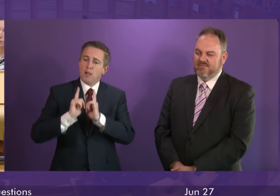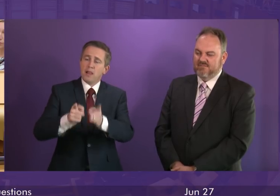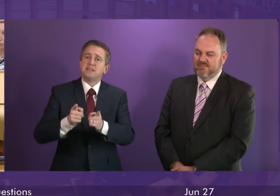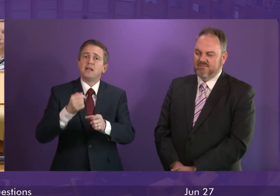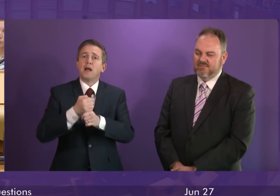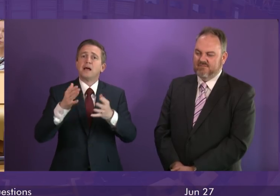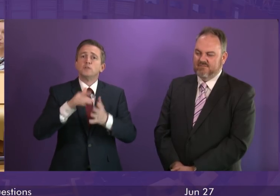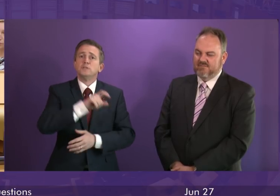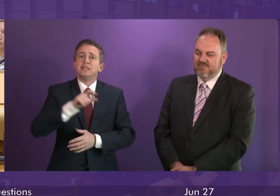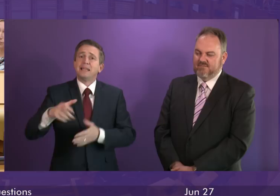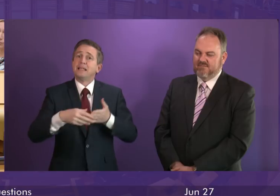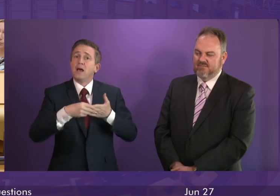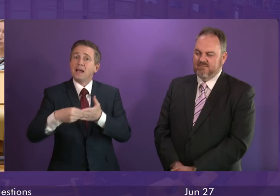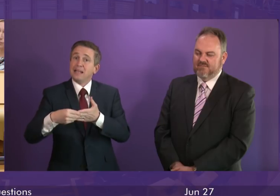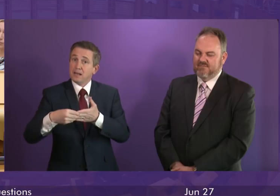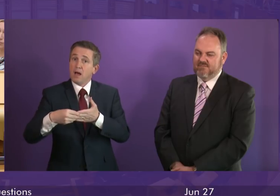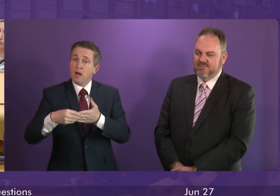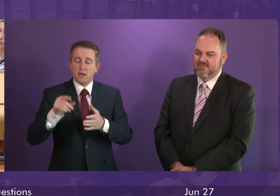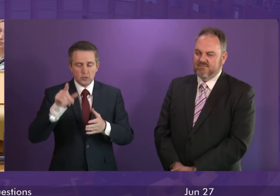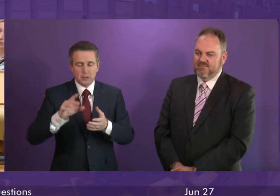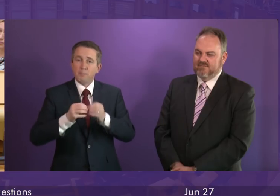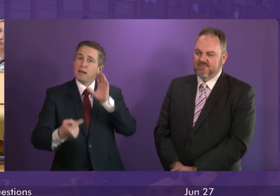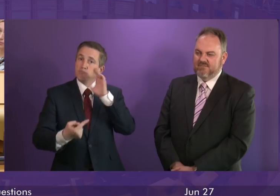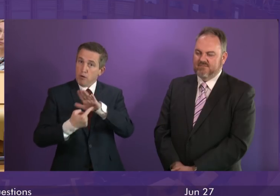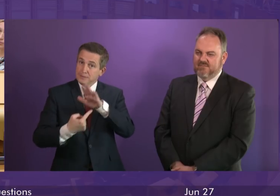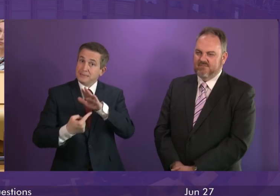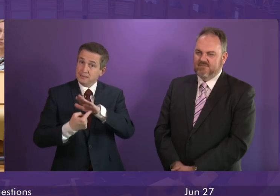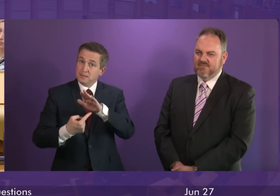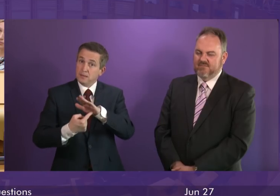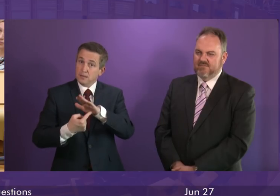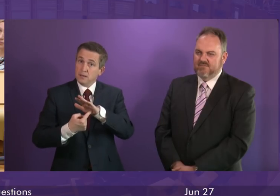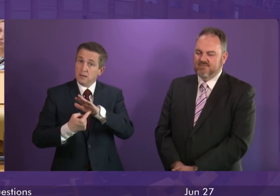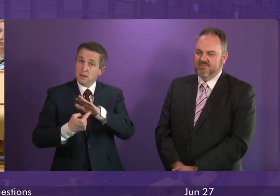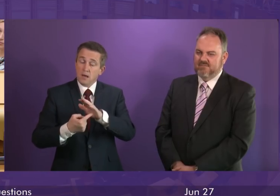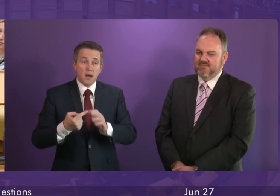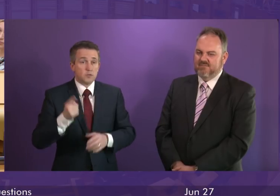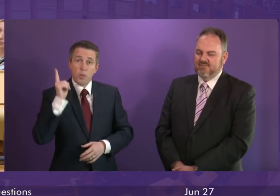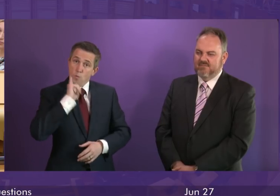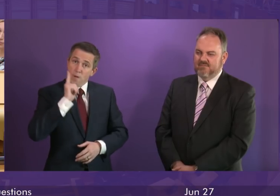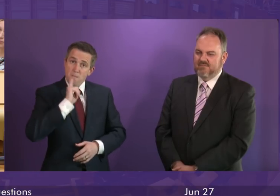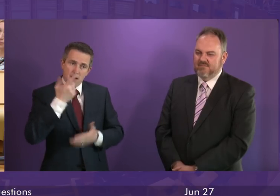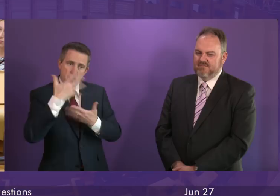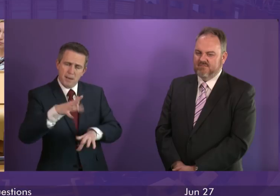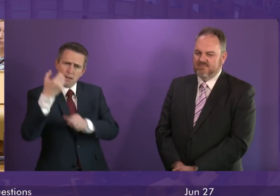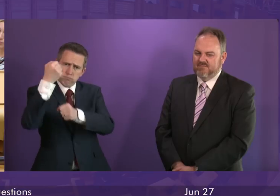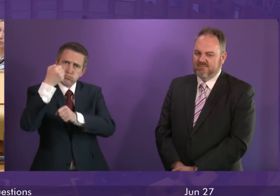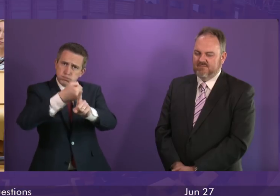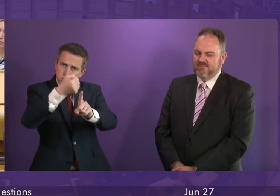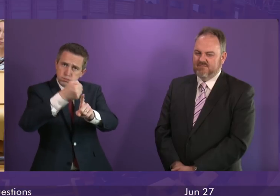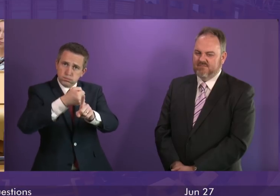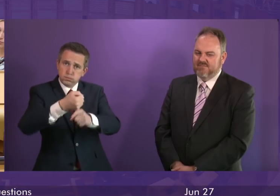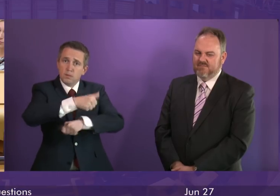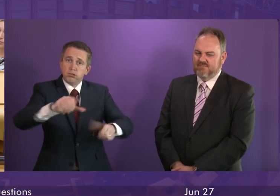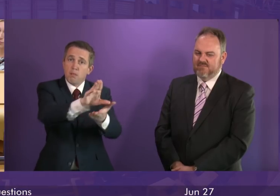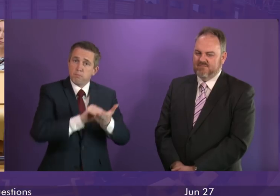Glasgow city council has made this a priority and I think the women take principal credit for the campaigns that they have waged but I think Susan